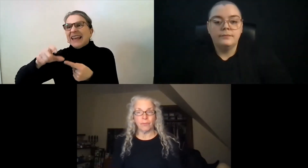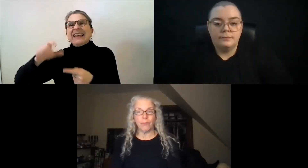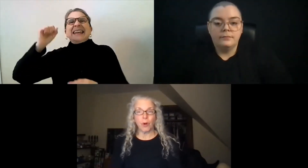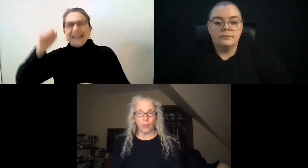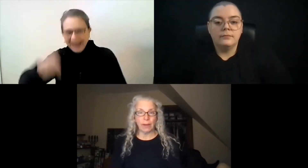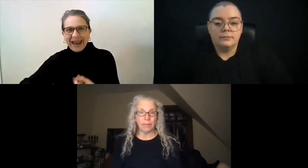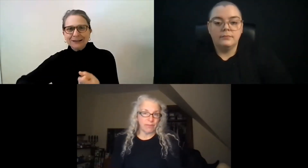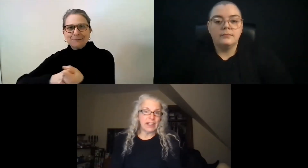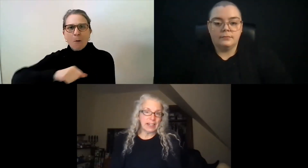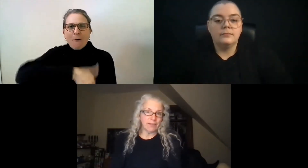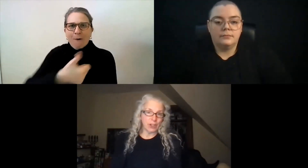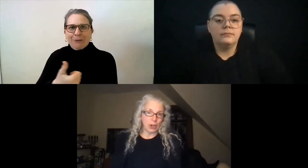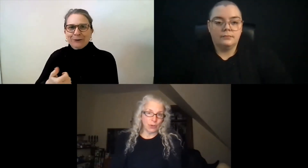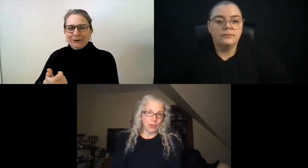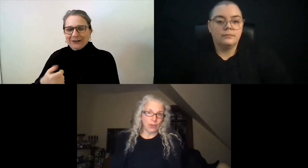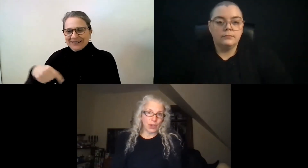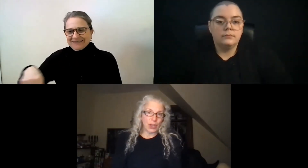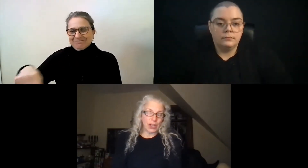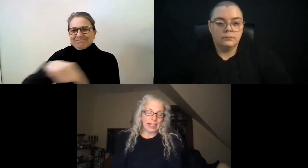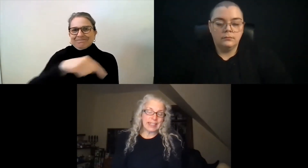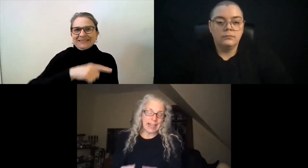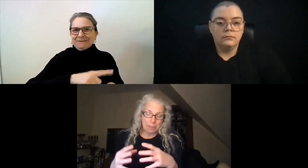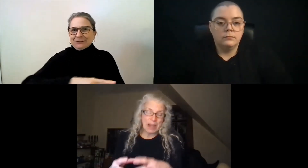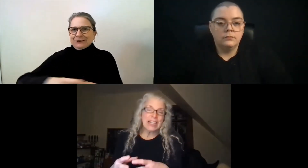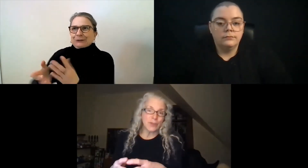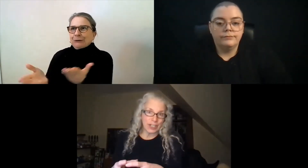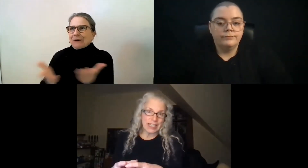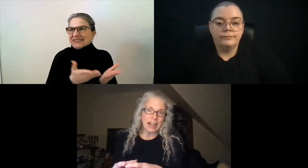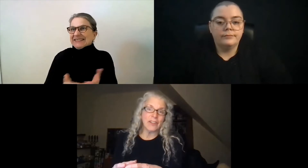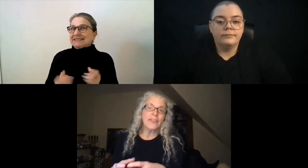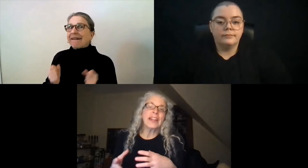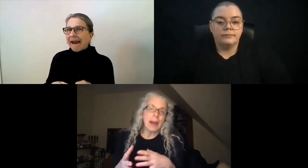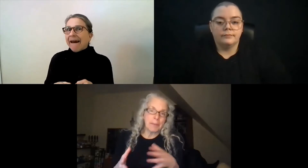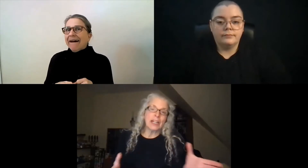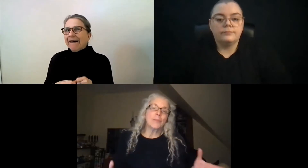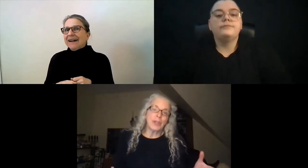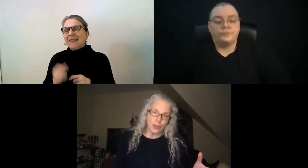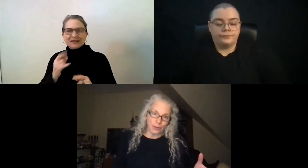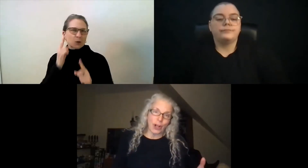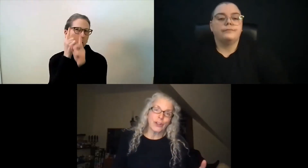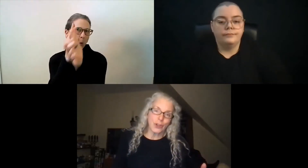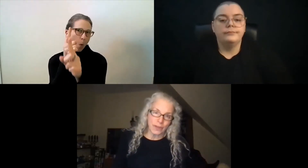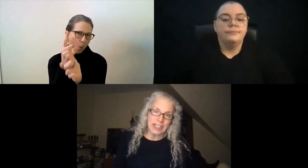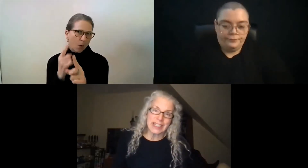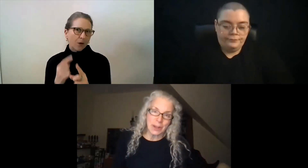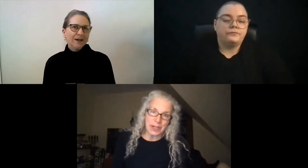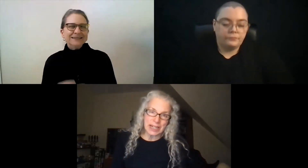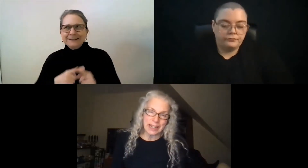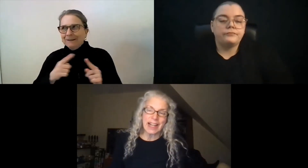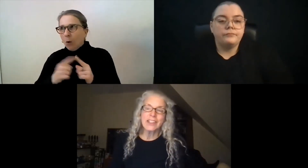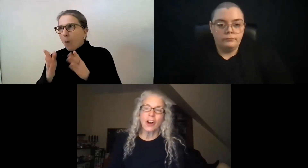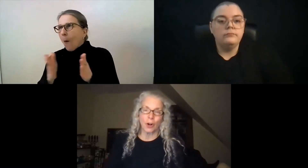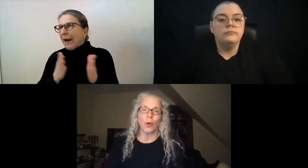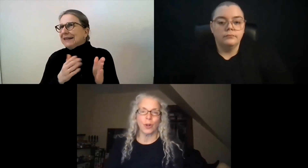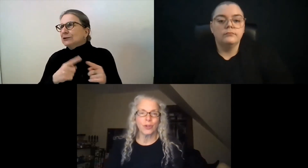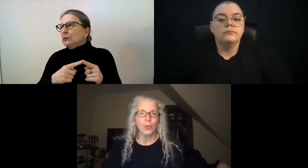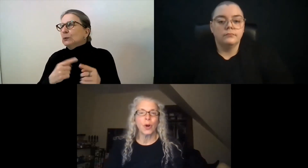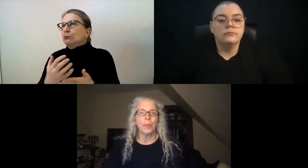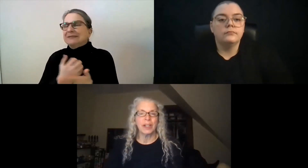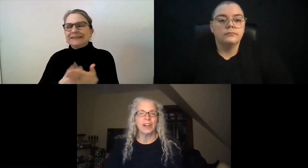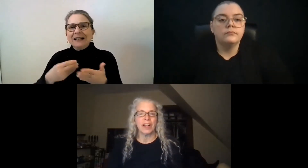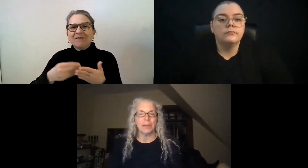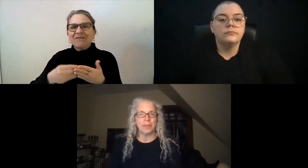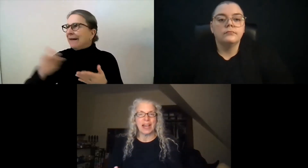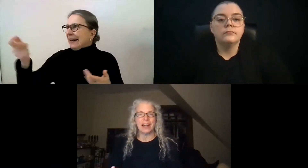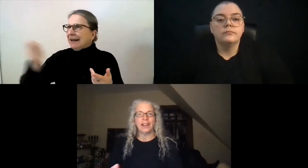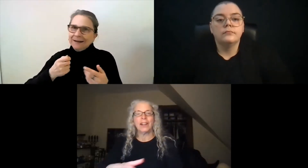program funding, you know, let's say it pays for itself, then that money could be used for other services that we need. That's our goal. So we're